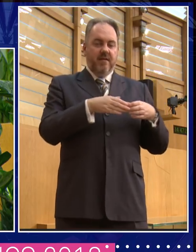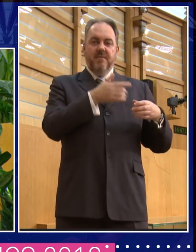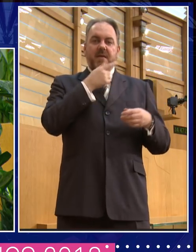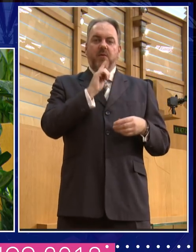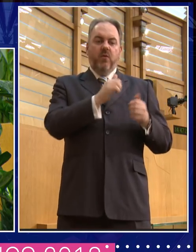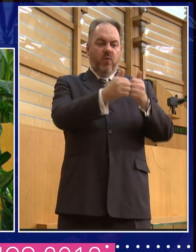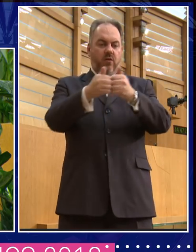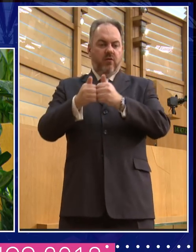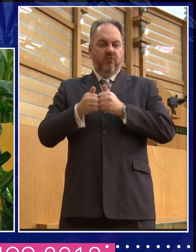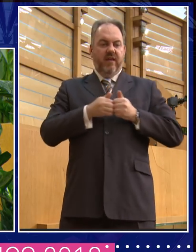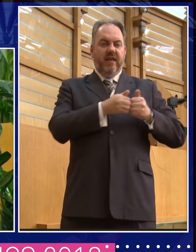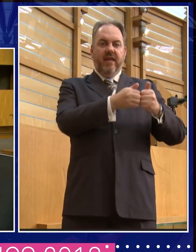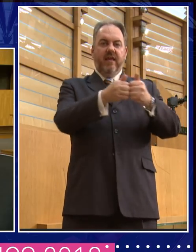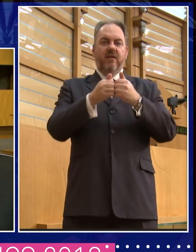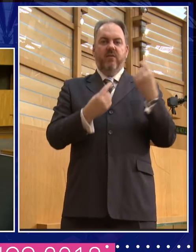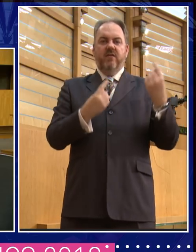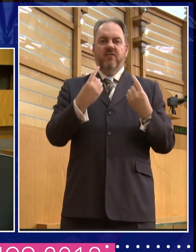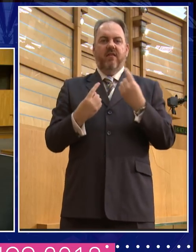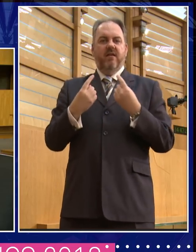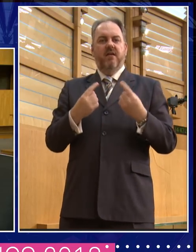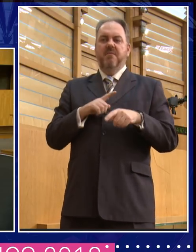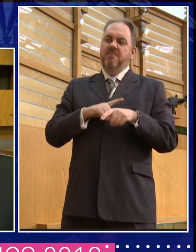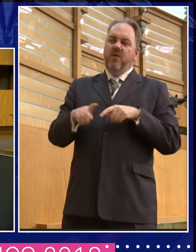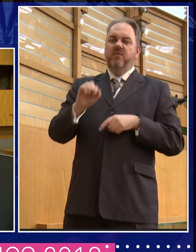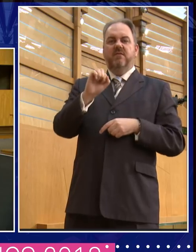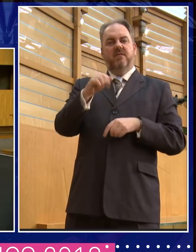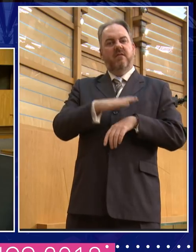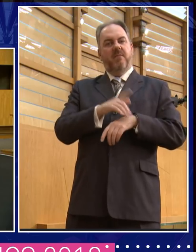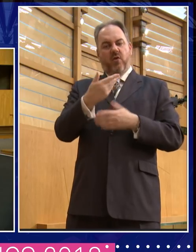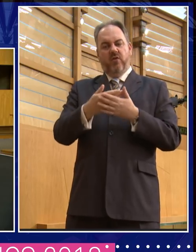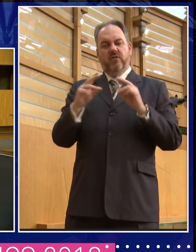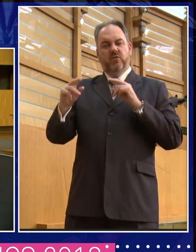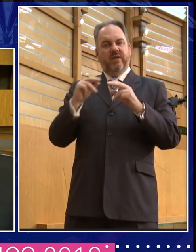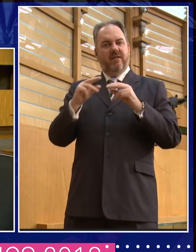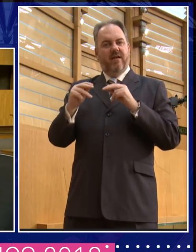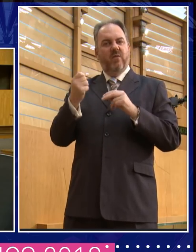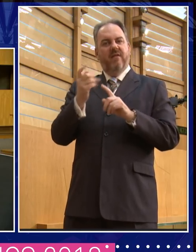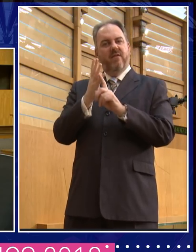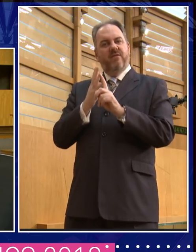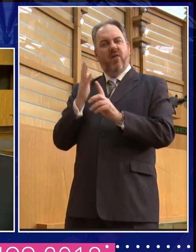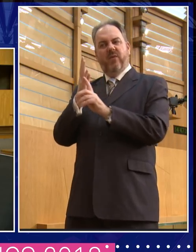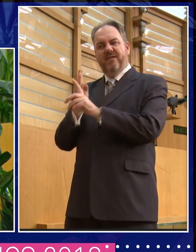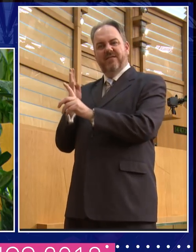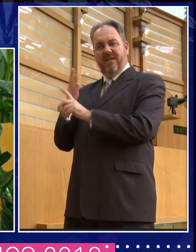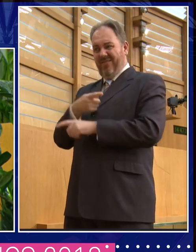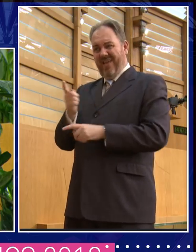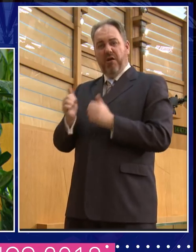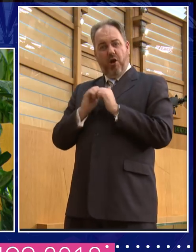I think that, you know, your followers tend to agree with you because that's why they're your followers. Um, and they,